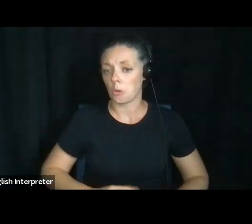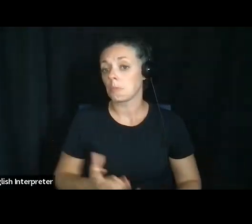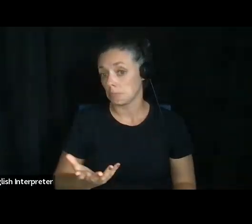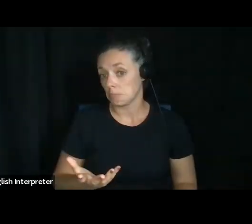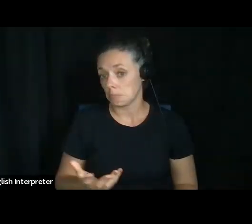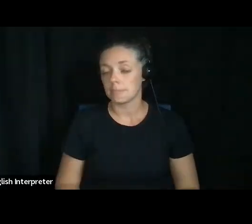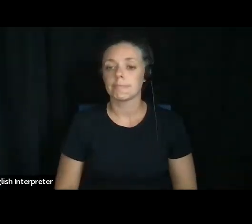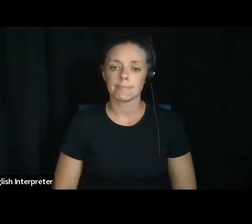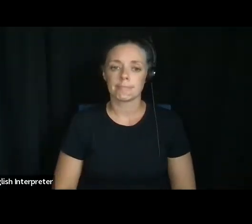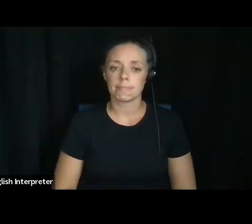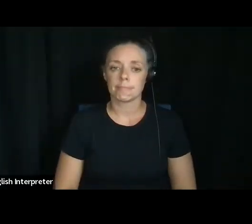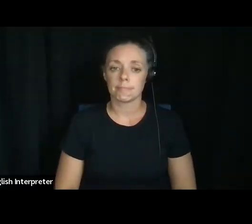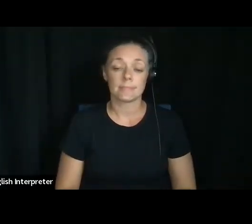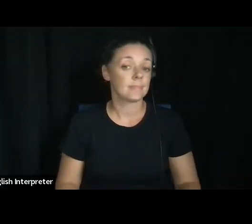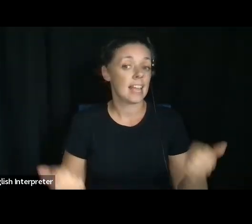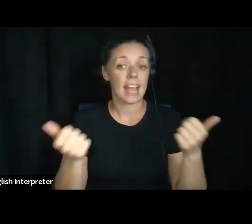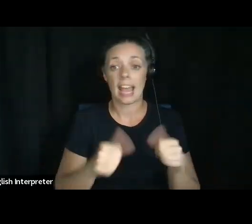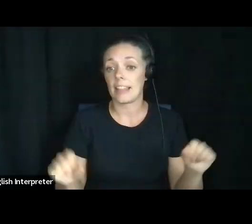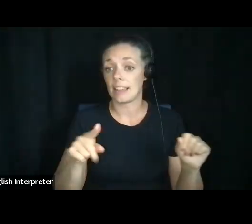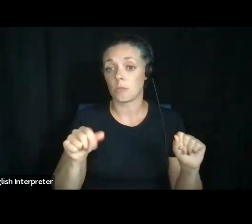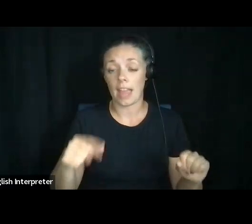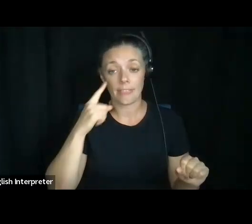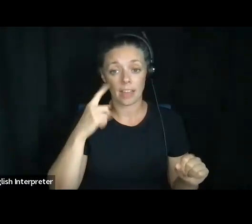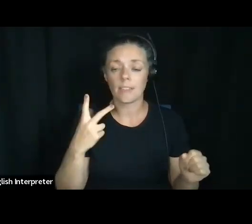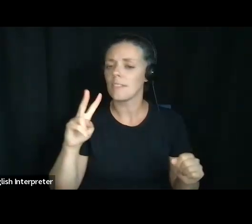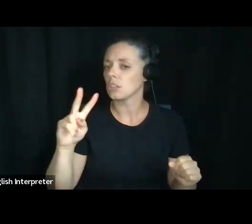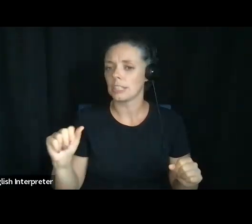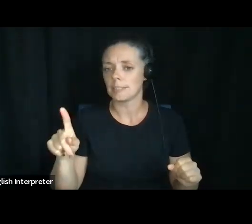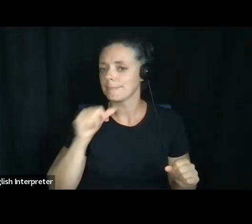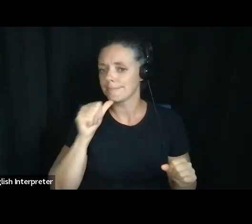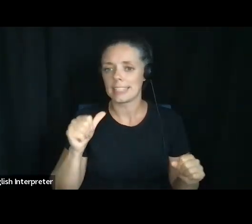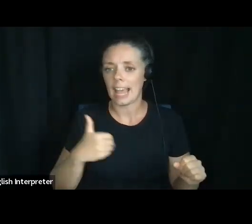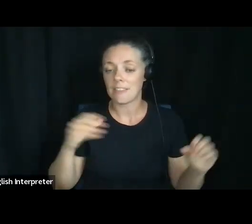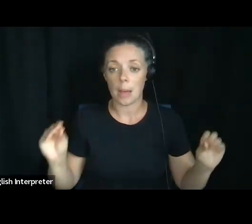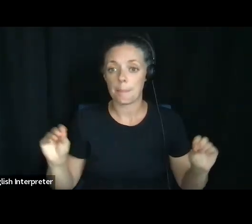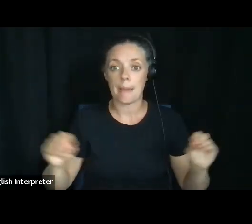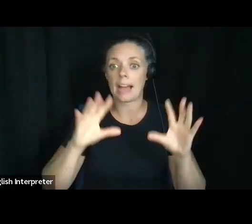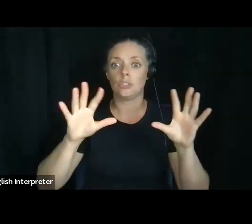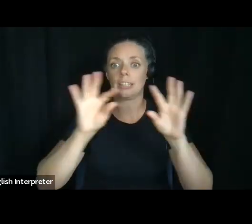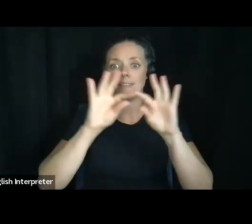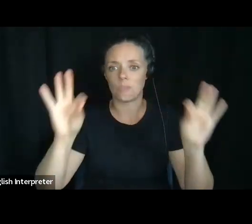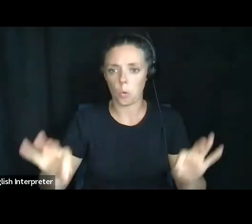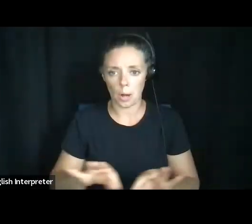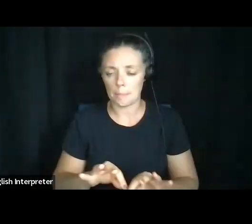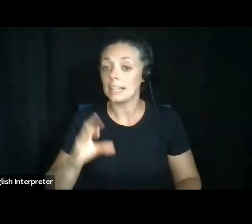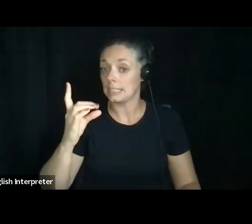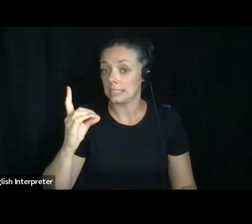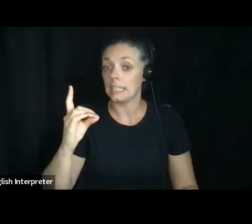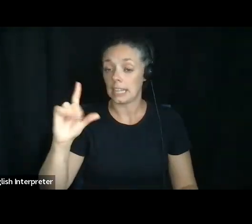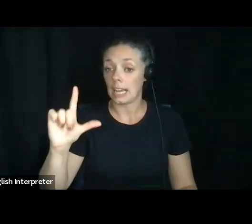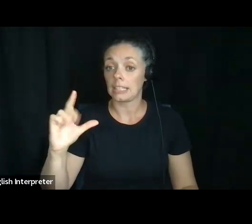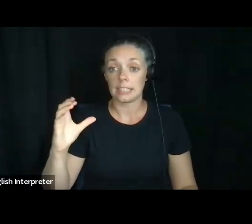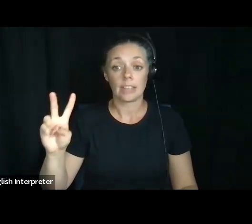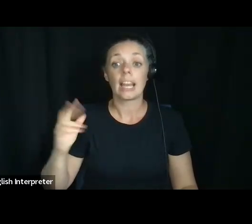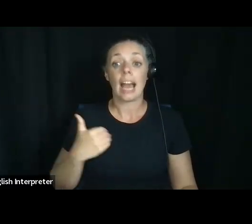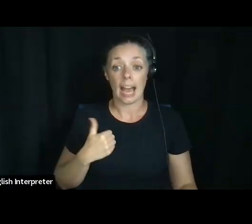Pretty much anything that you can think of. Virginia doesn't have a magic form. Uh, DLCV does have, um,